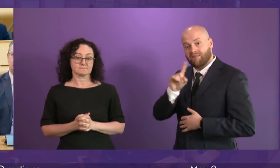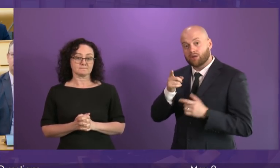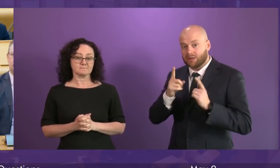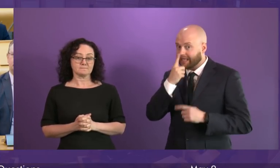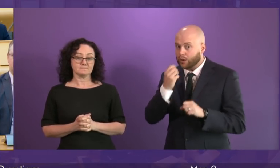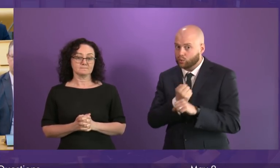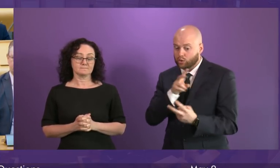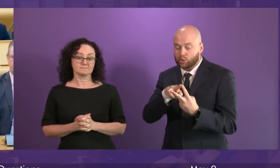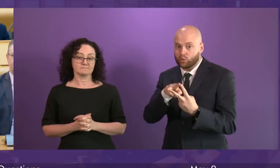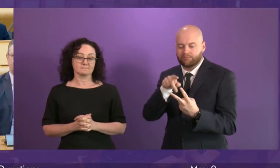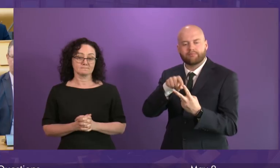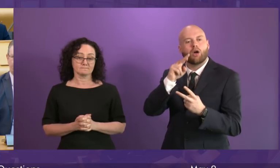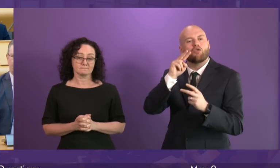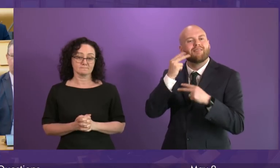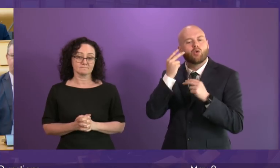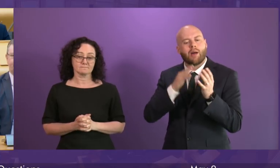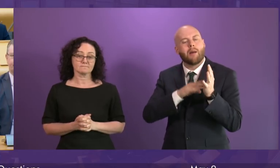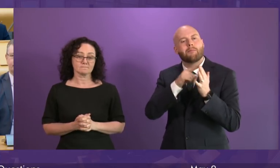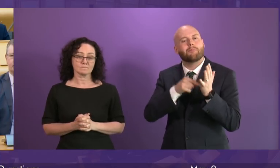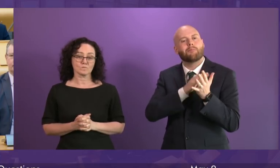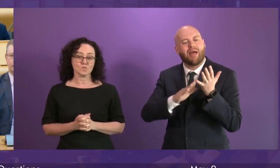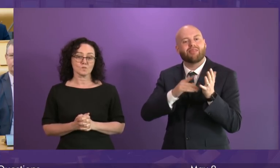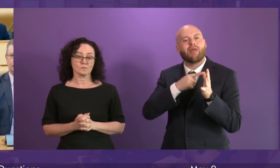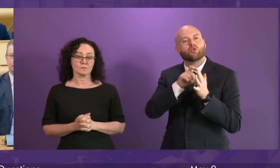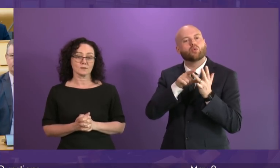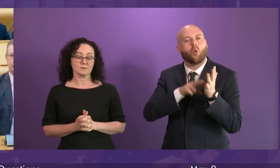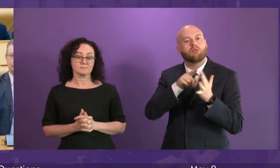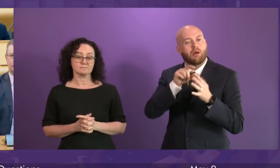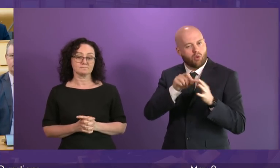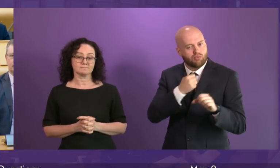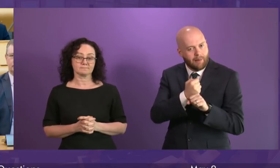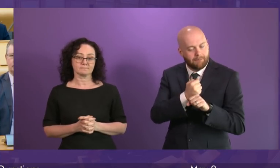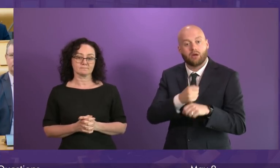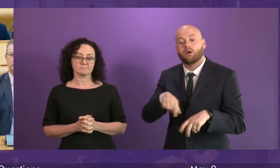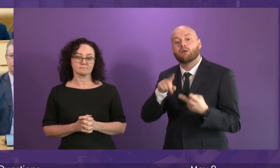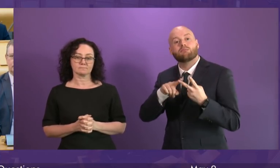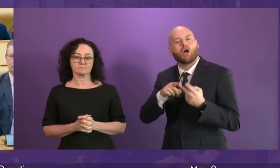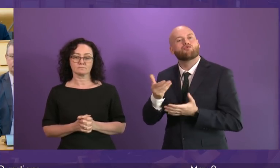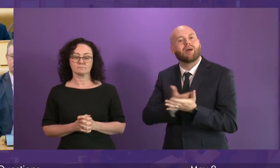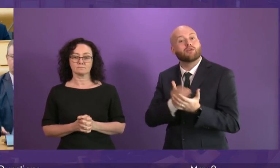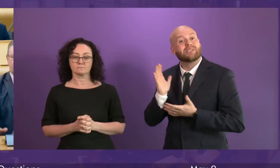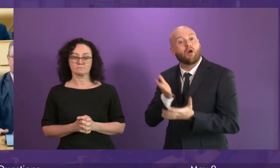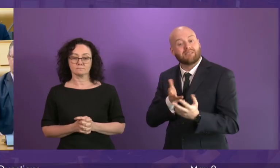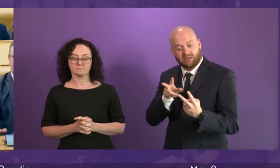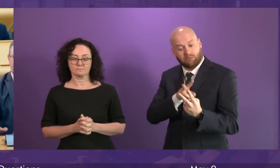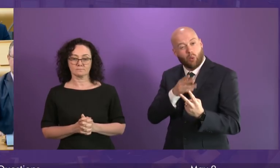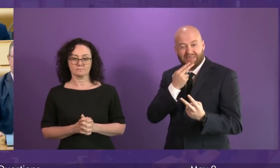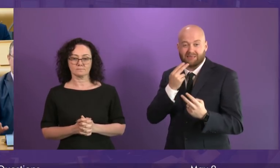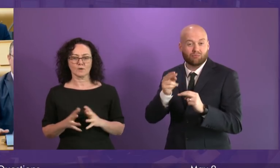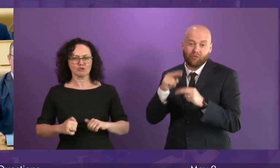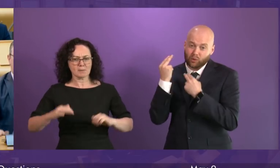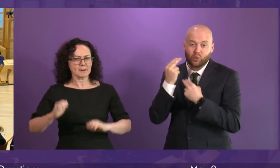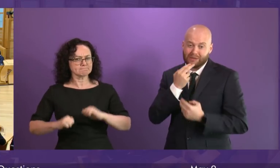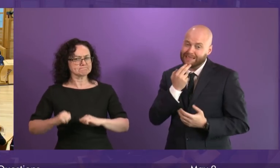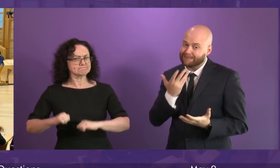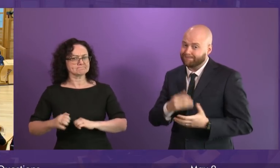review of the Methadone programme in Scotland. And secondly, a third sector-led review of recovery services. Will she commit to that today? The